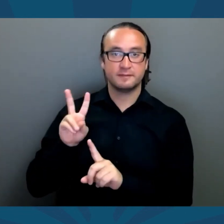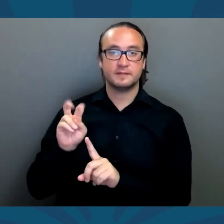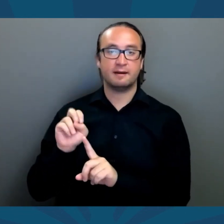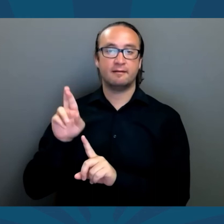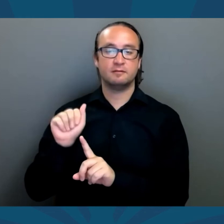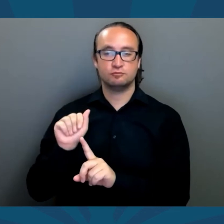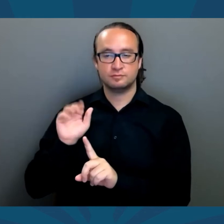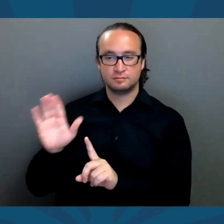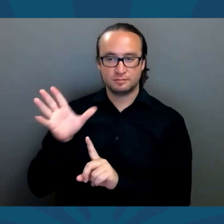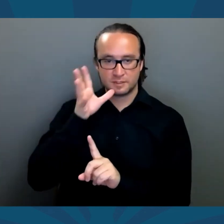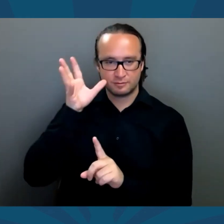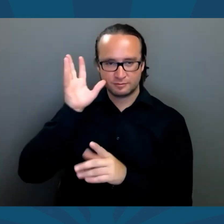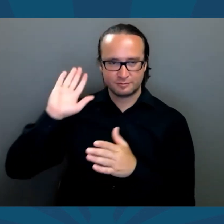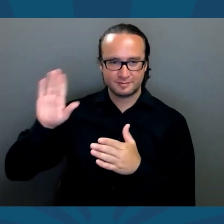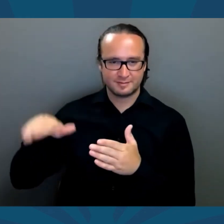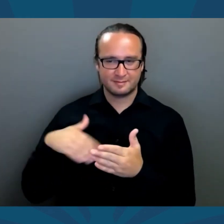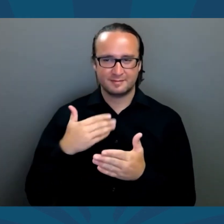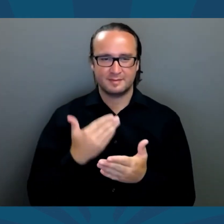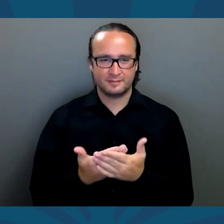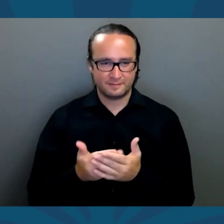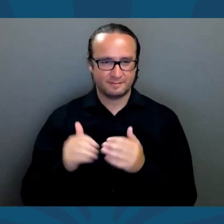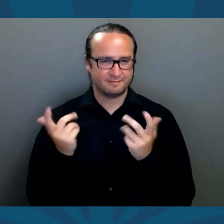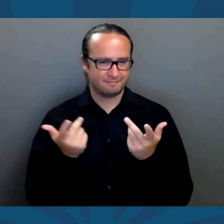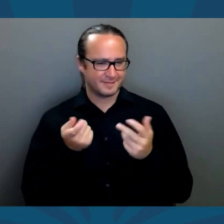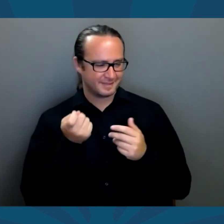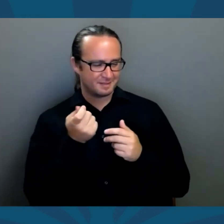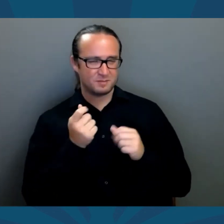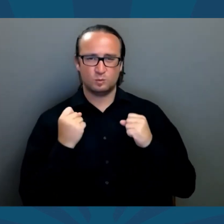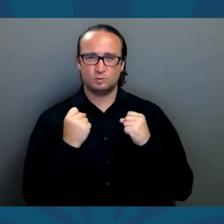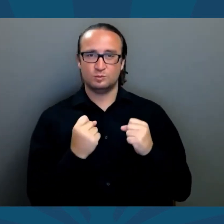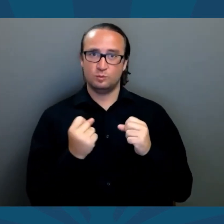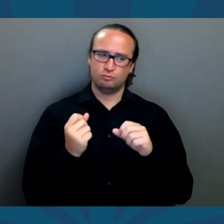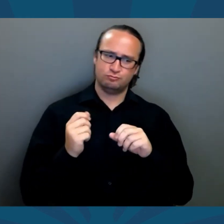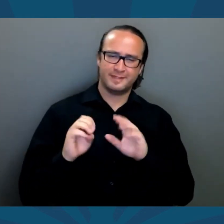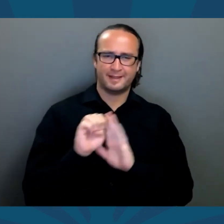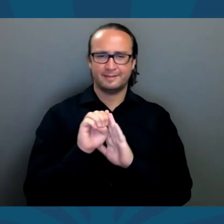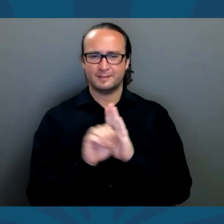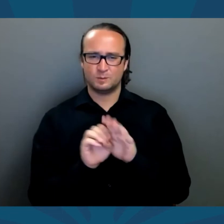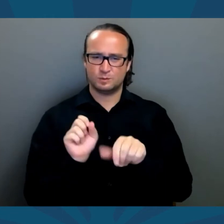Vera's parents arrived with little more than a strong work ethic.